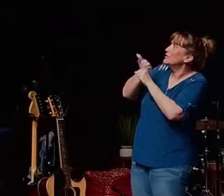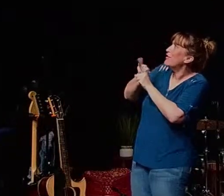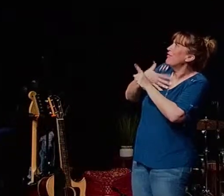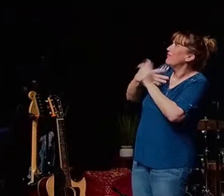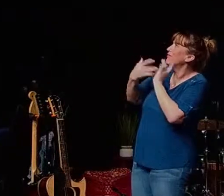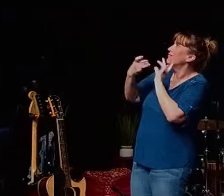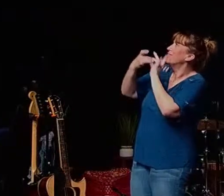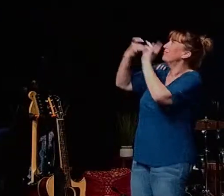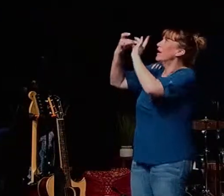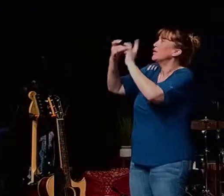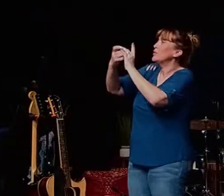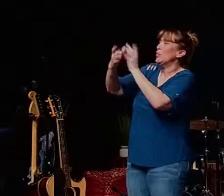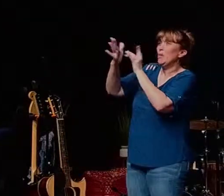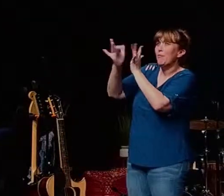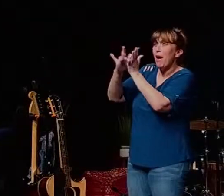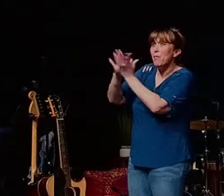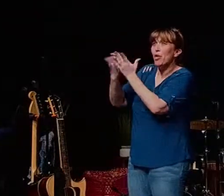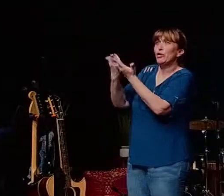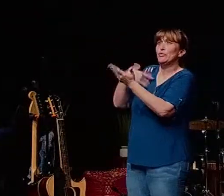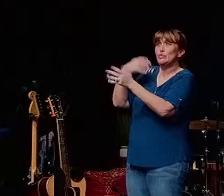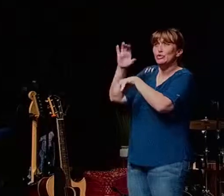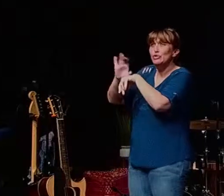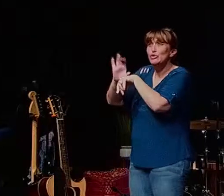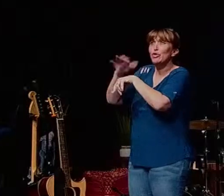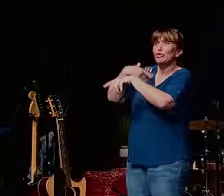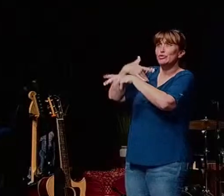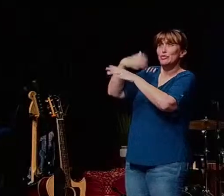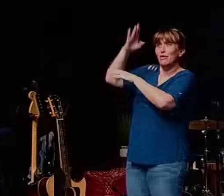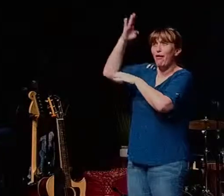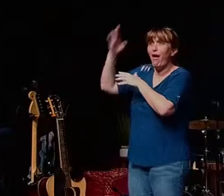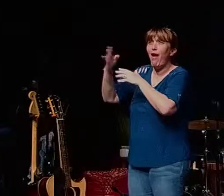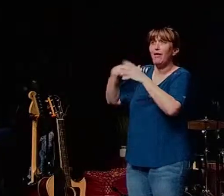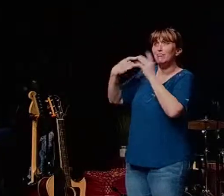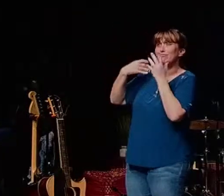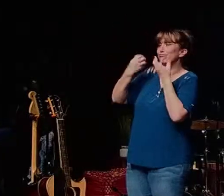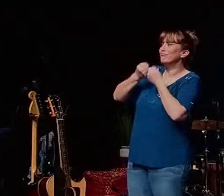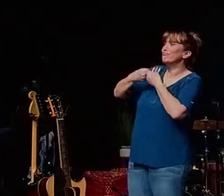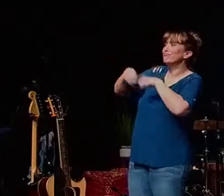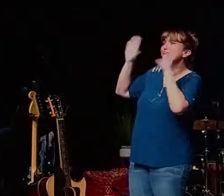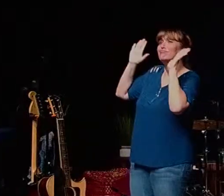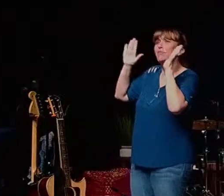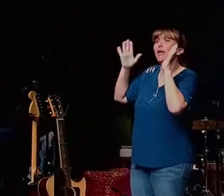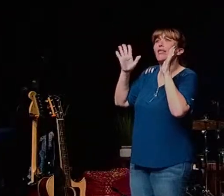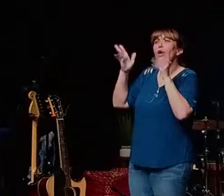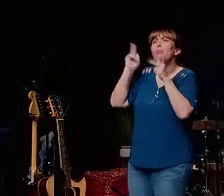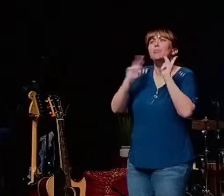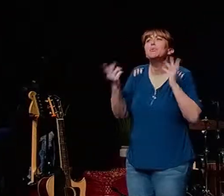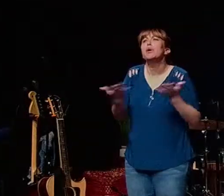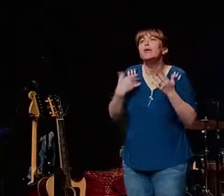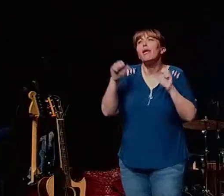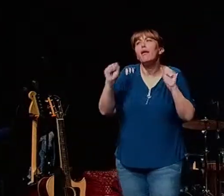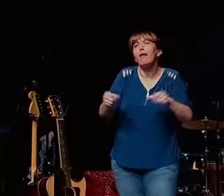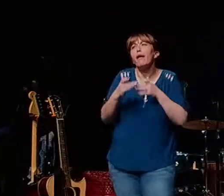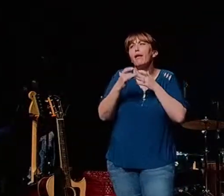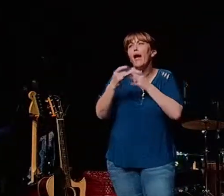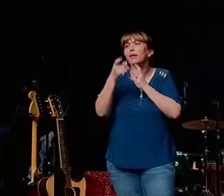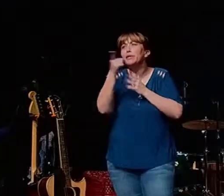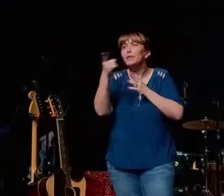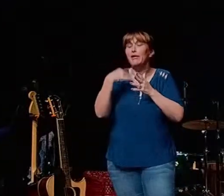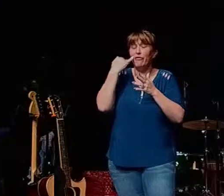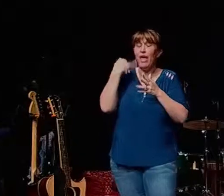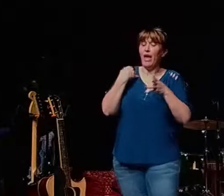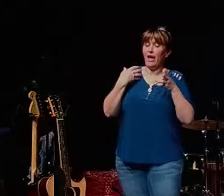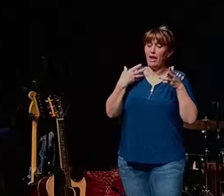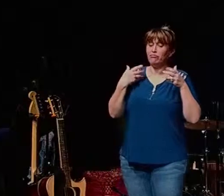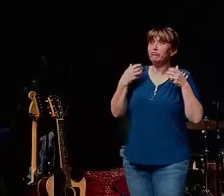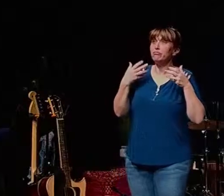church here there are people here who can take care of you talk to you guide you and if they do and if they take time out of their